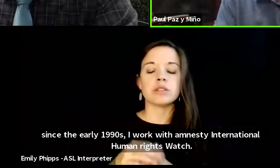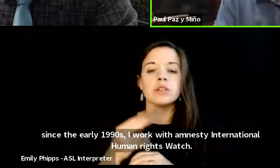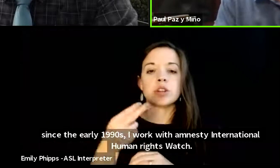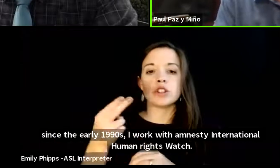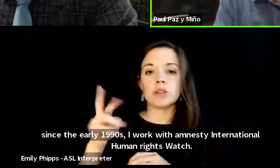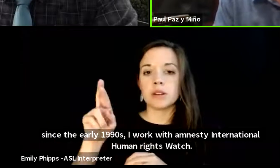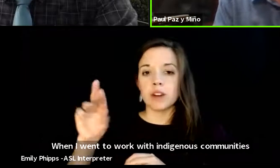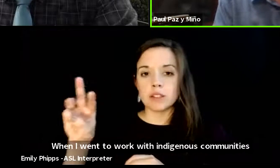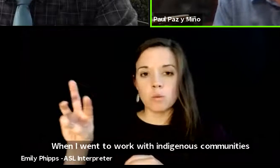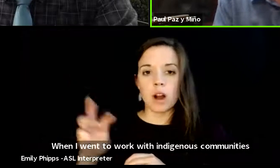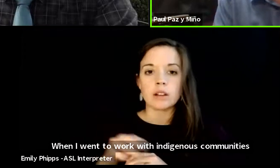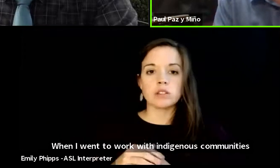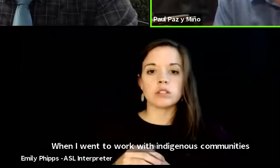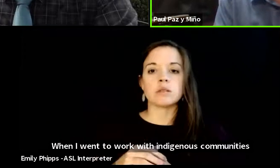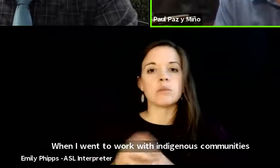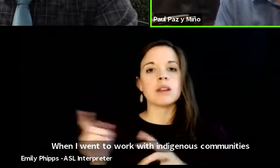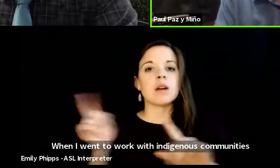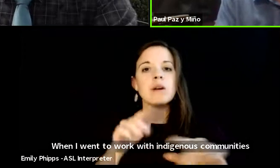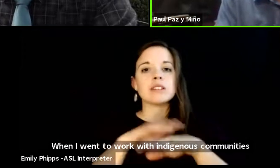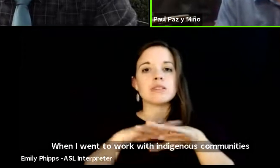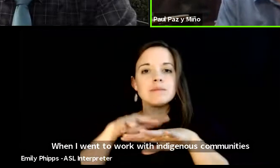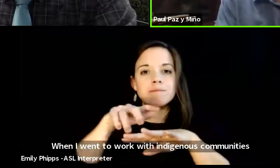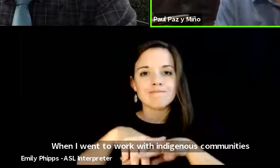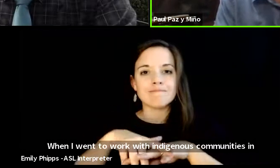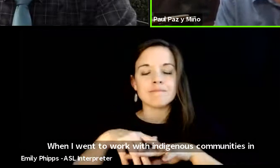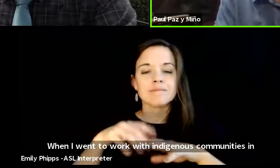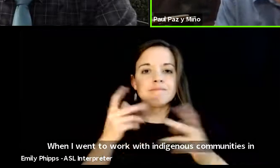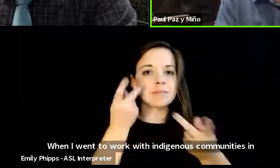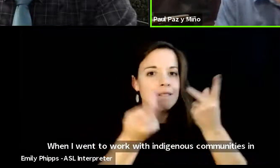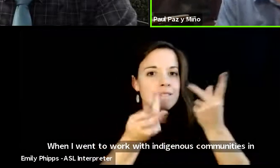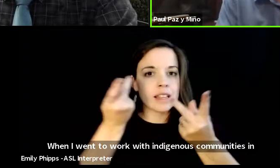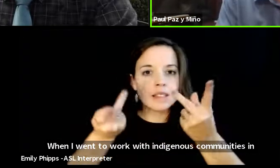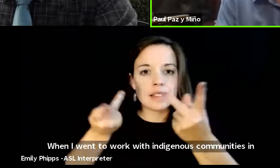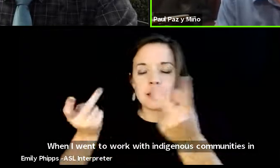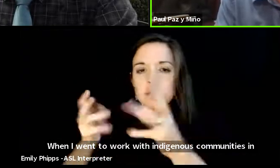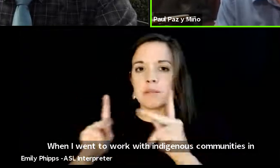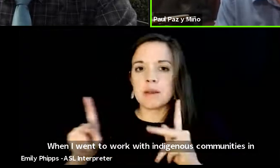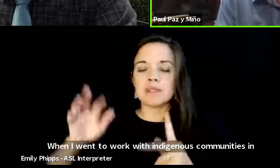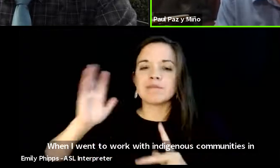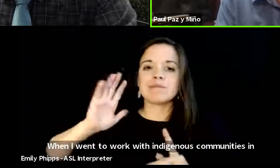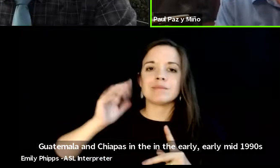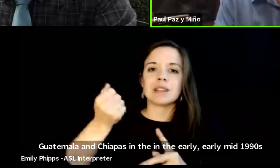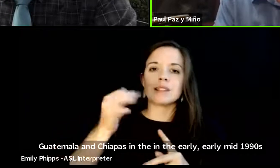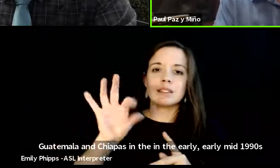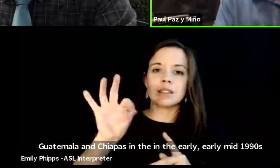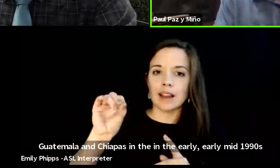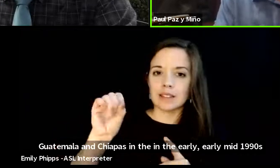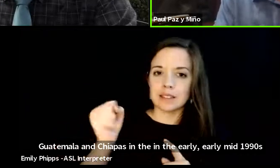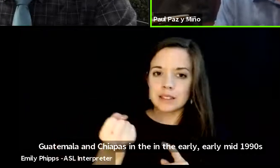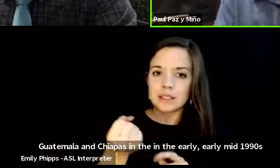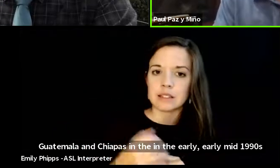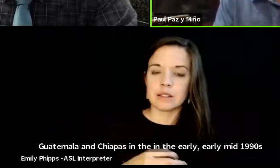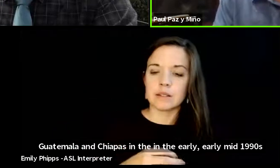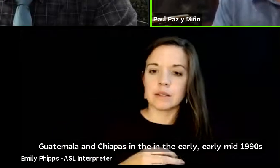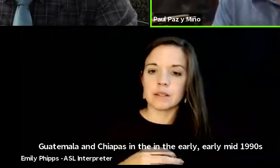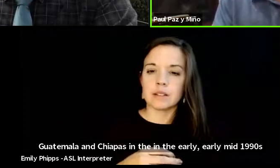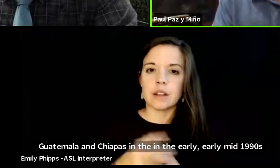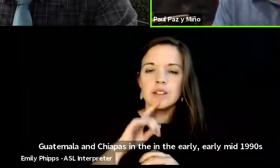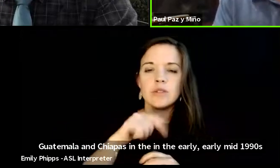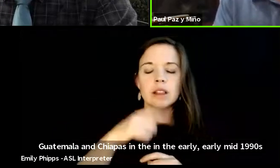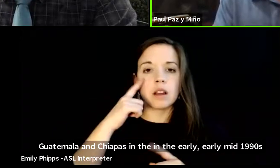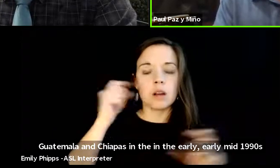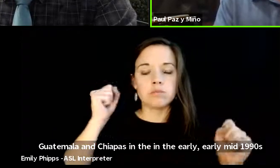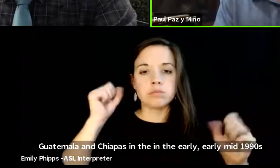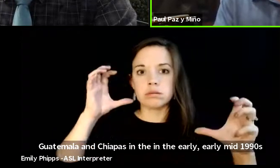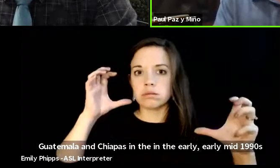indigenous communities in guatemala and chiapas um in the in the early or in the mid 1990s it really opened my